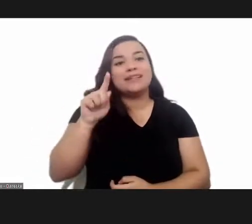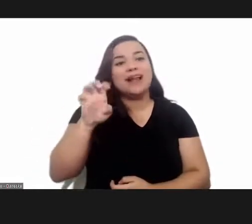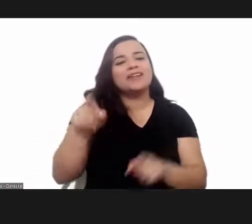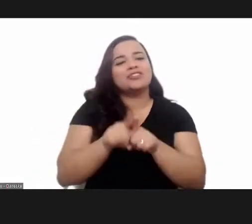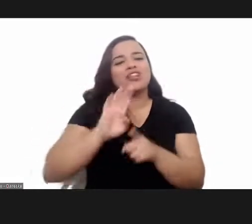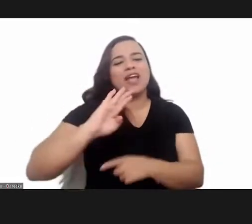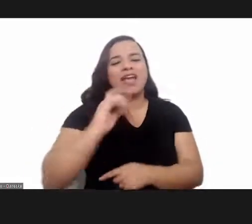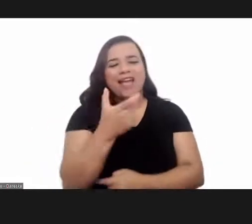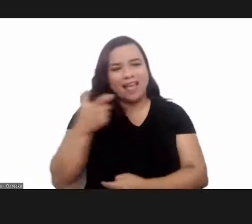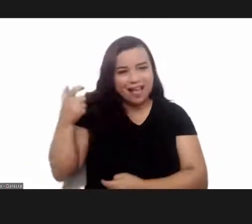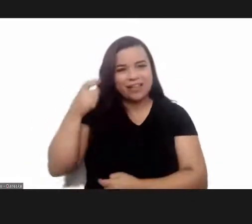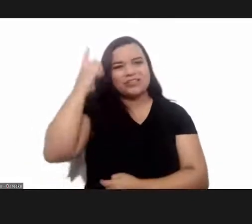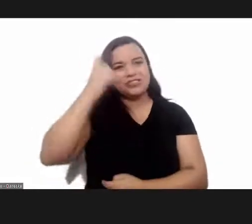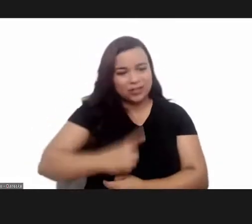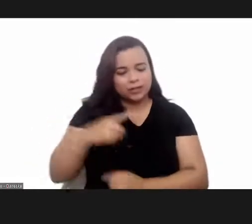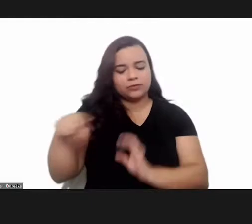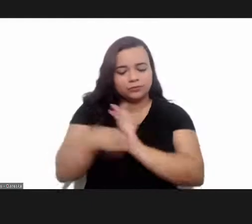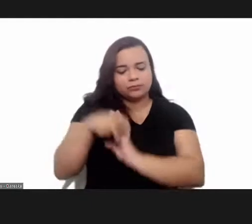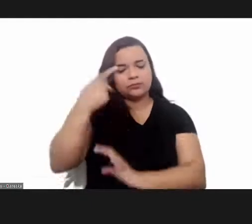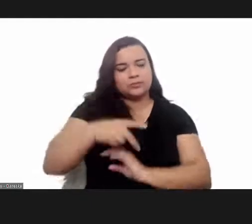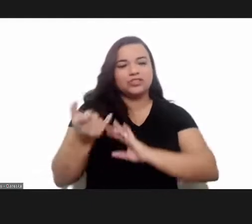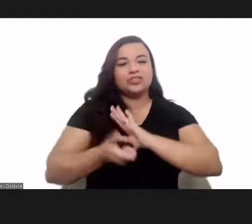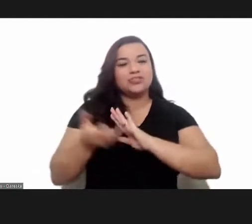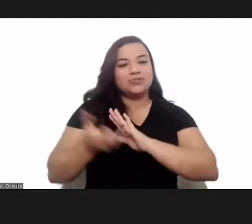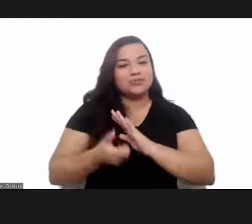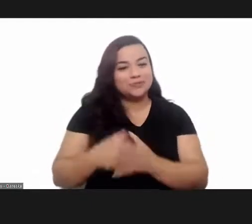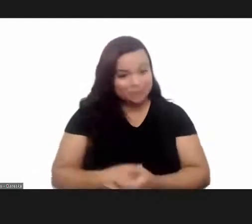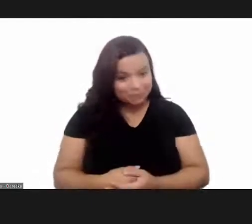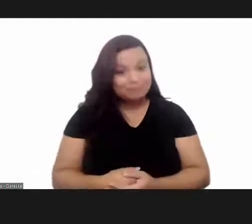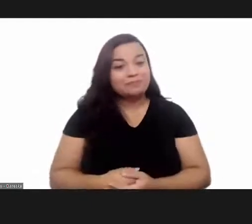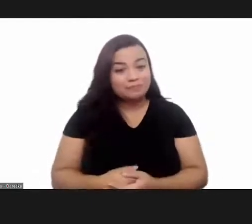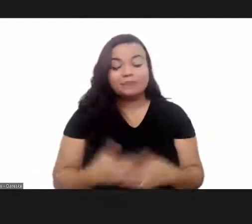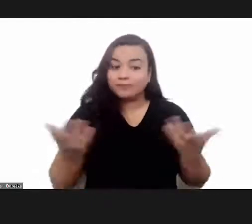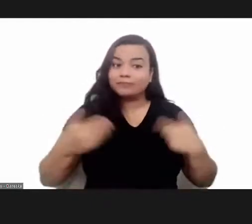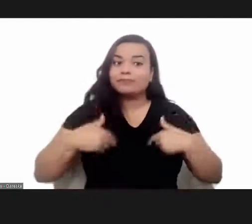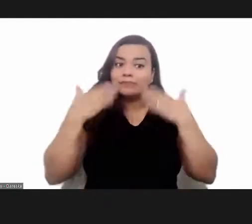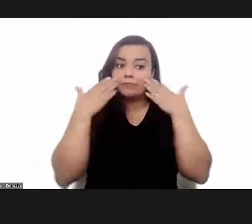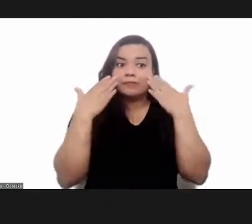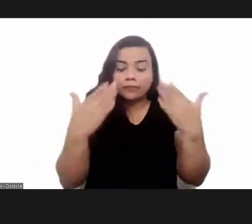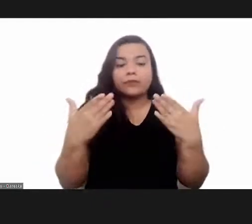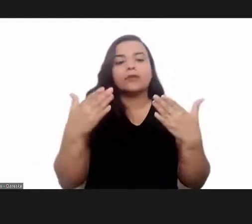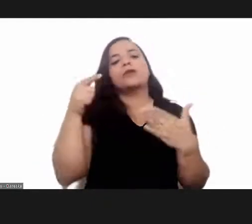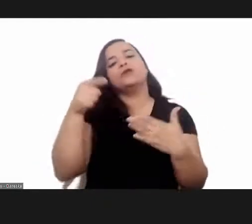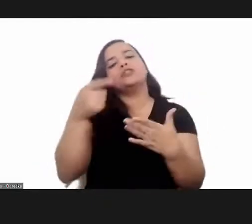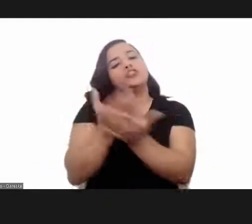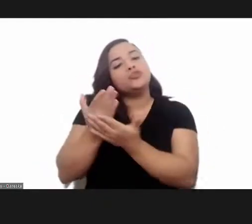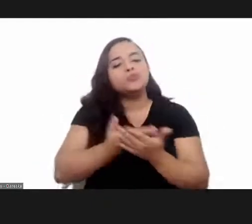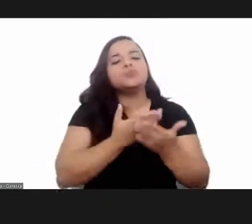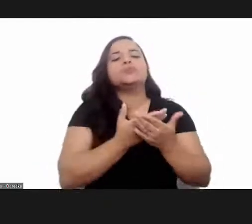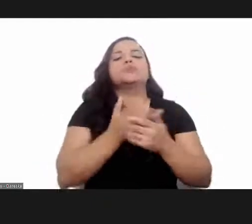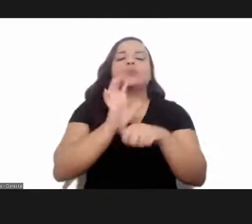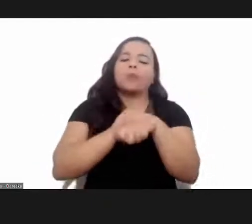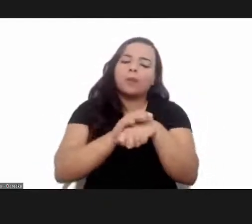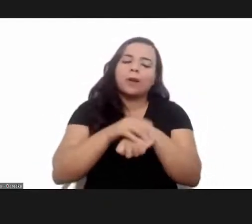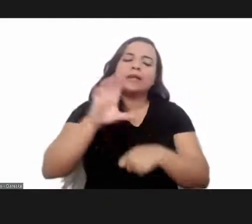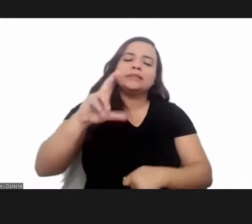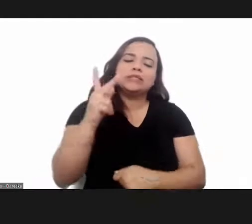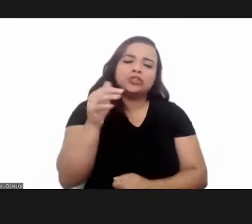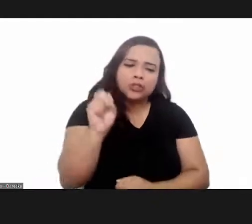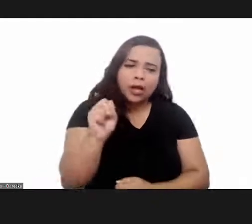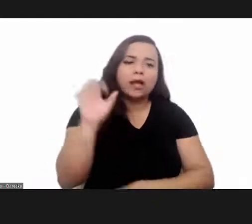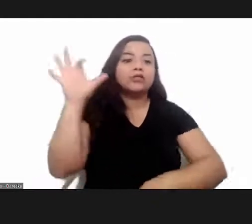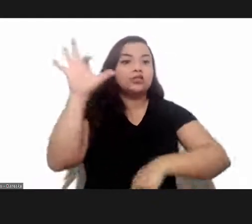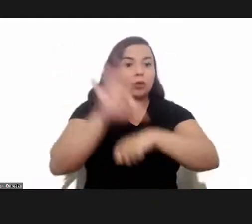former director of our institute. So I highlight here these studies with the pathology of Chagas disease,